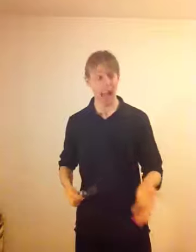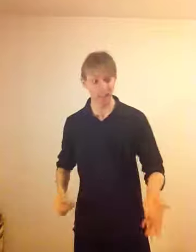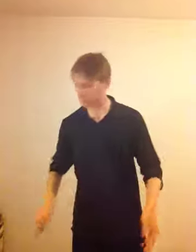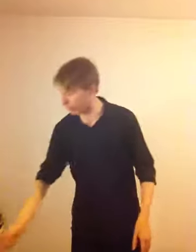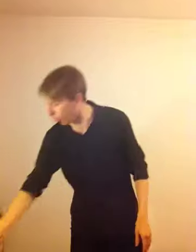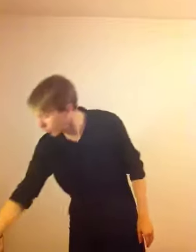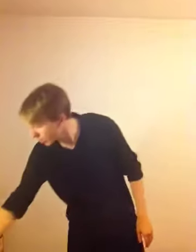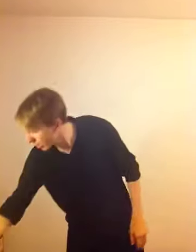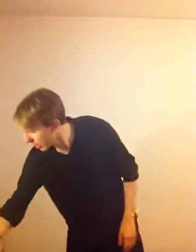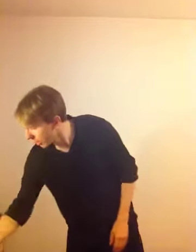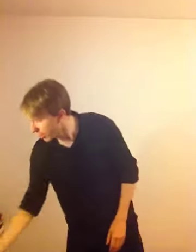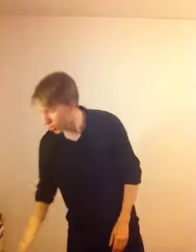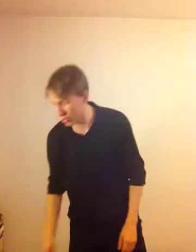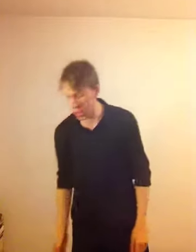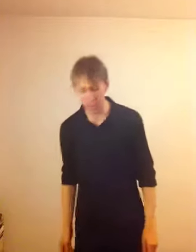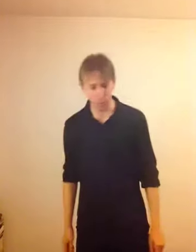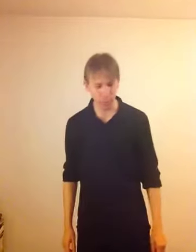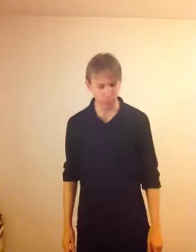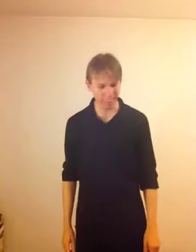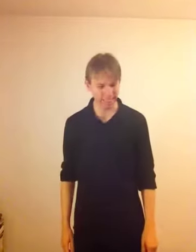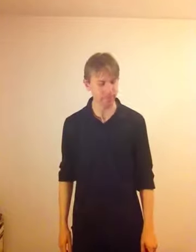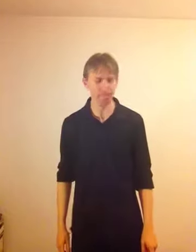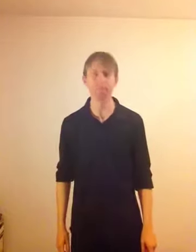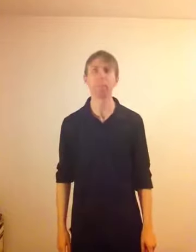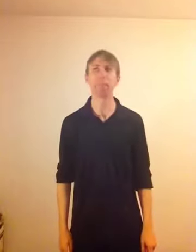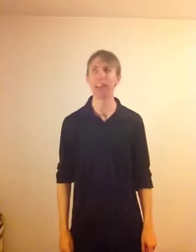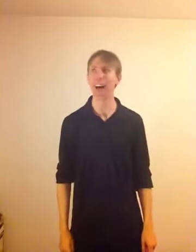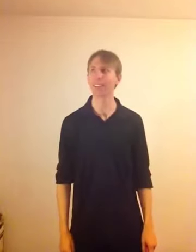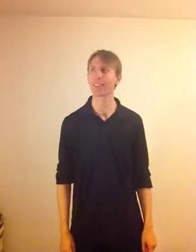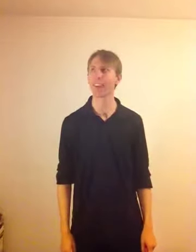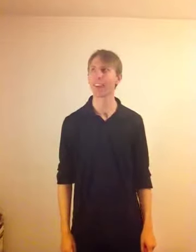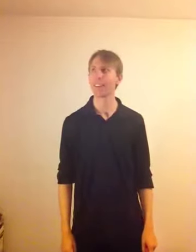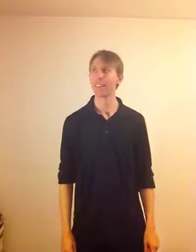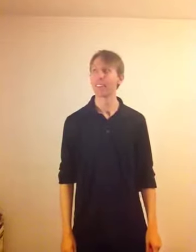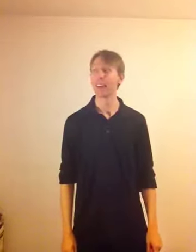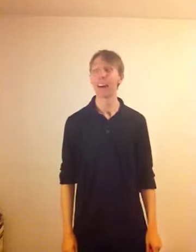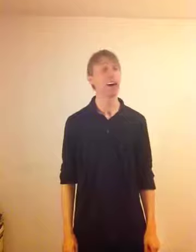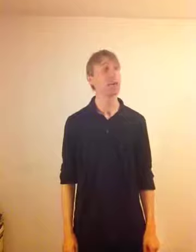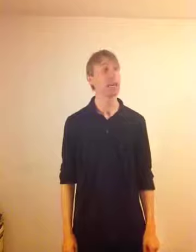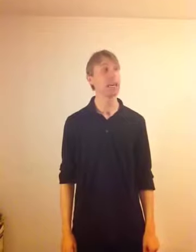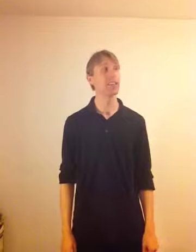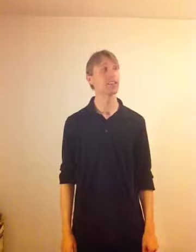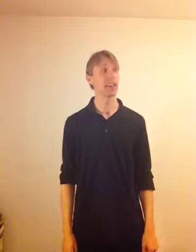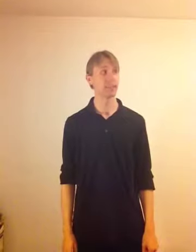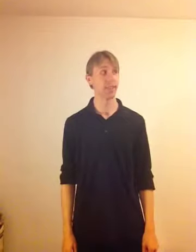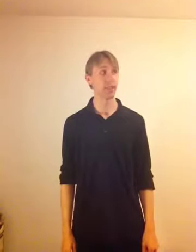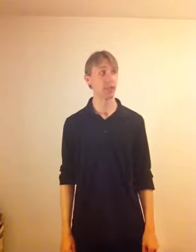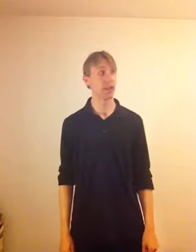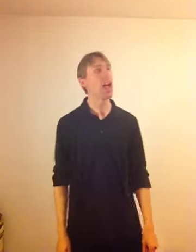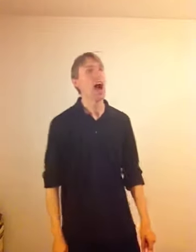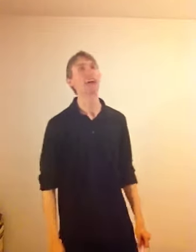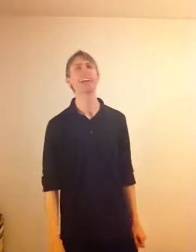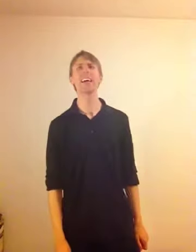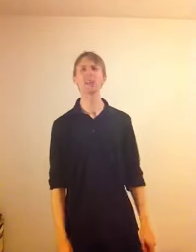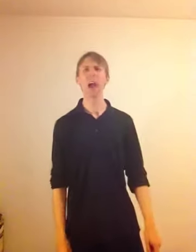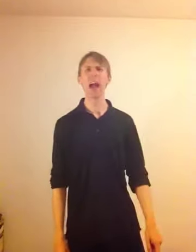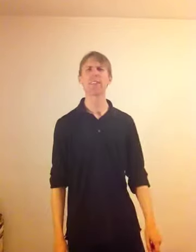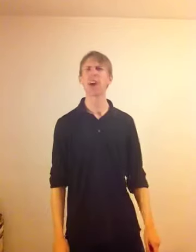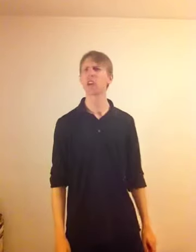Asphalt. No sign of footprints. Blast. Time is essential. I hear you have a